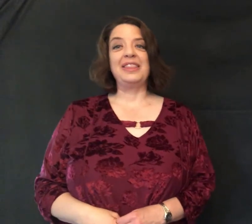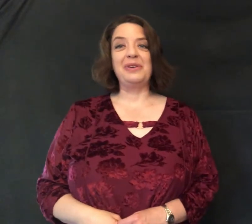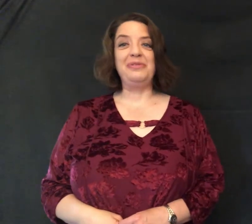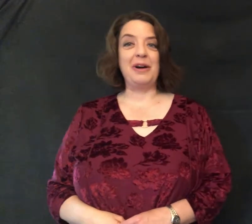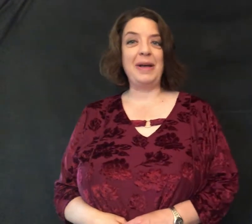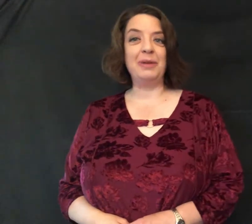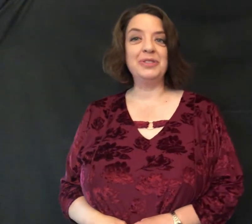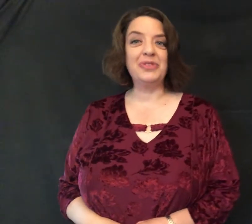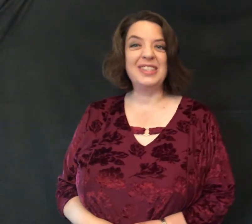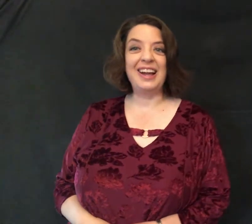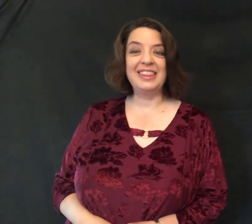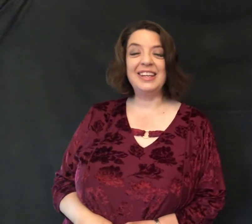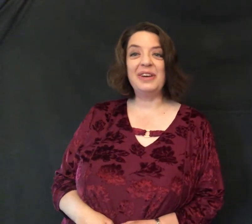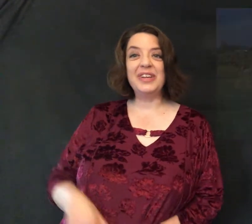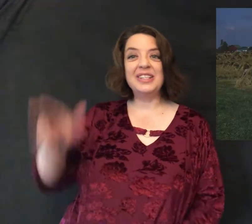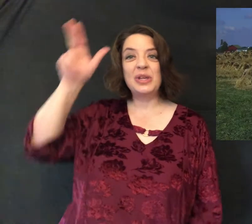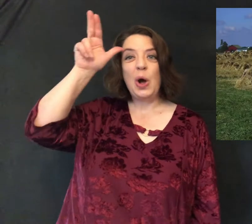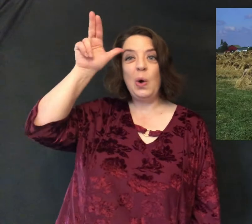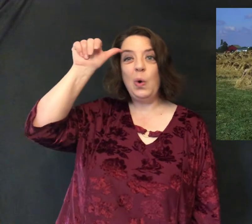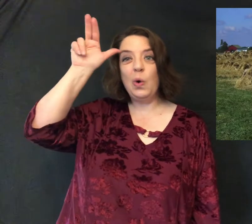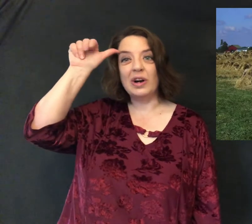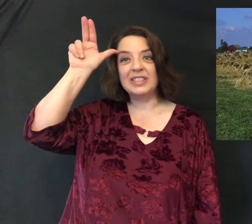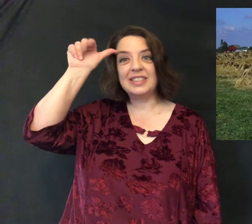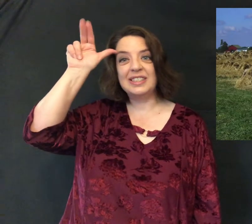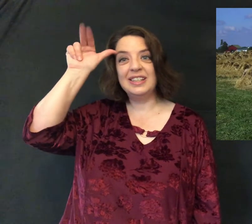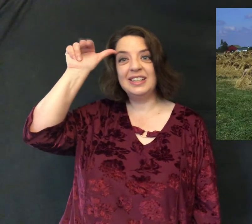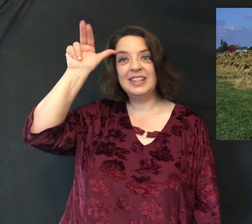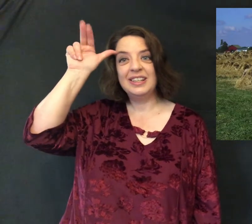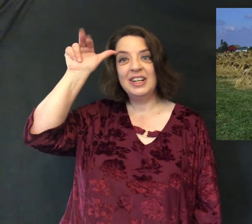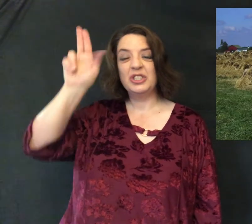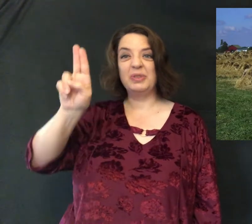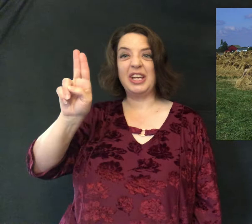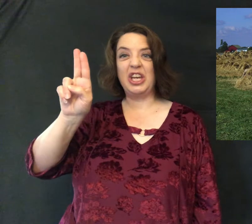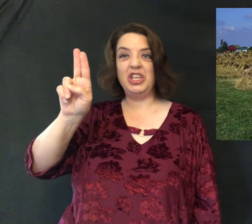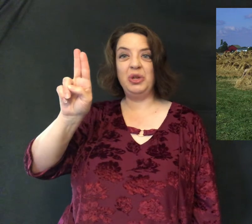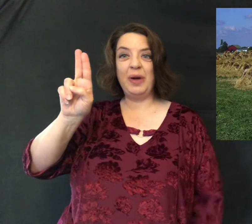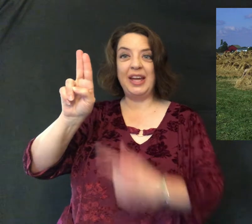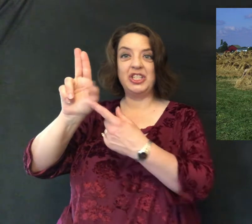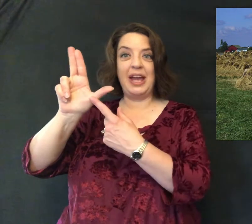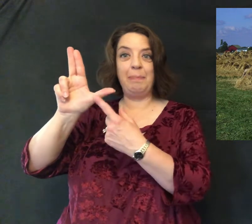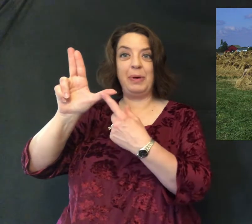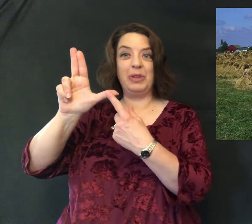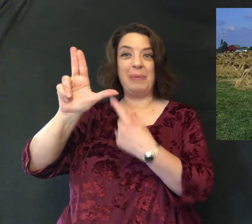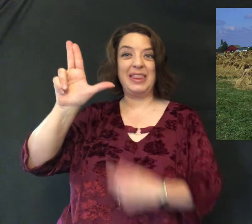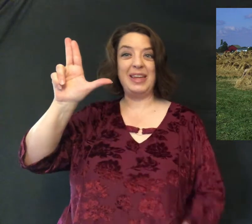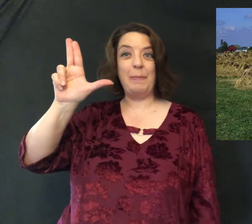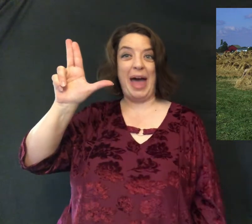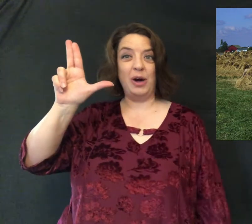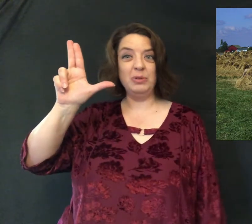think of farm animals first thing I think of is a horse so it's like a u handshape but with my thumb out